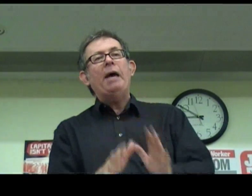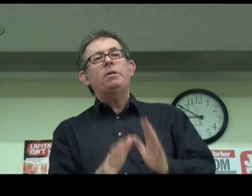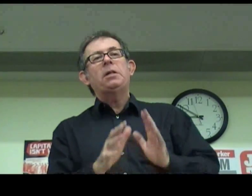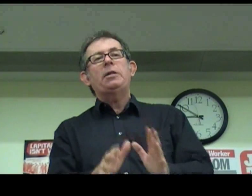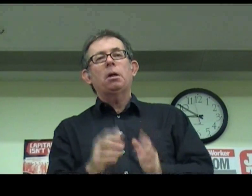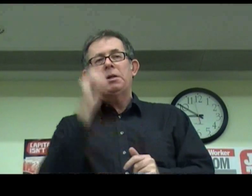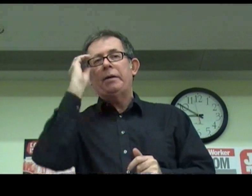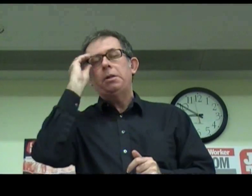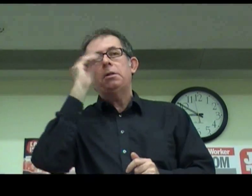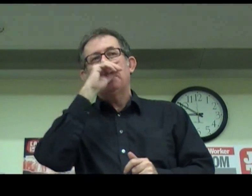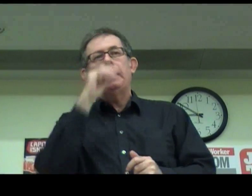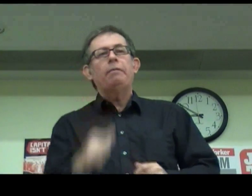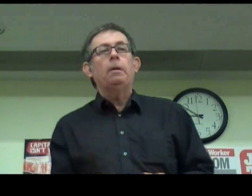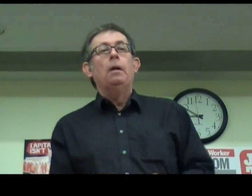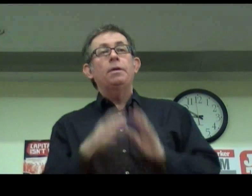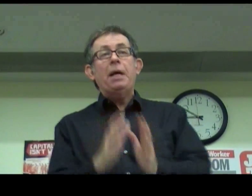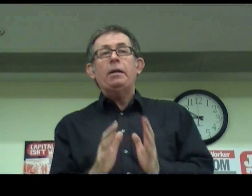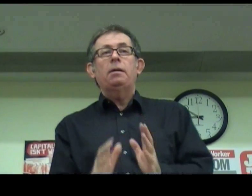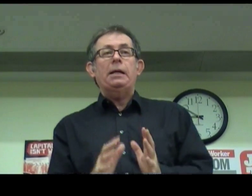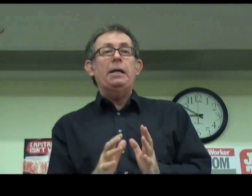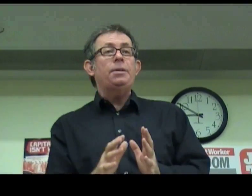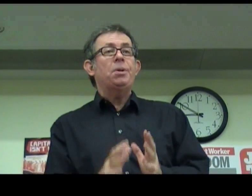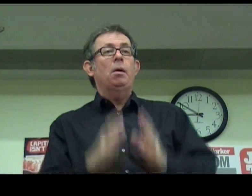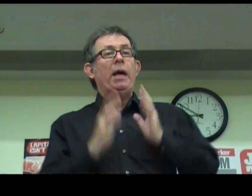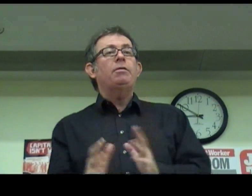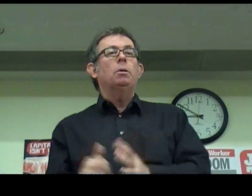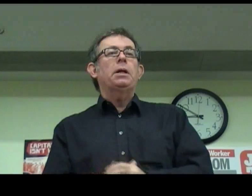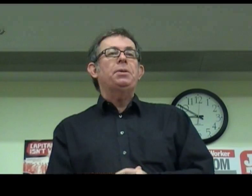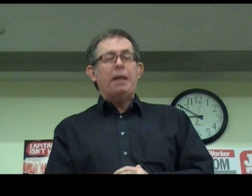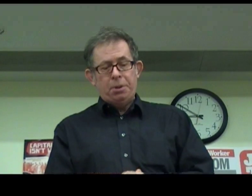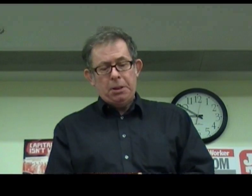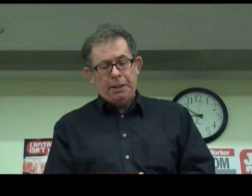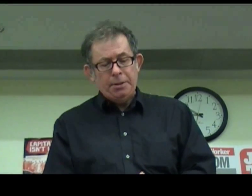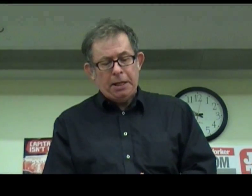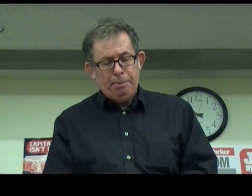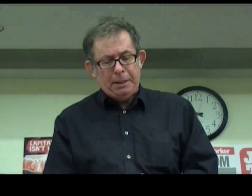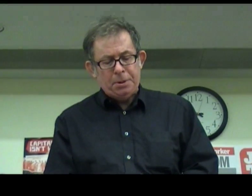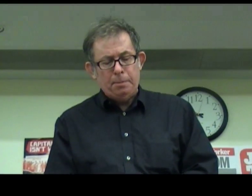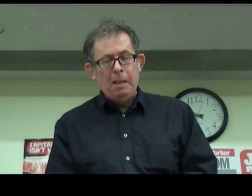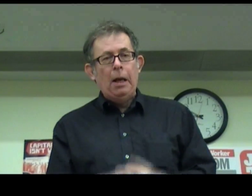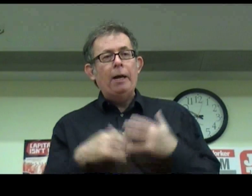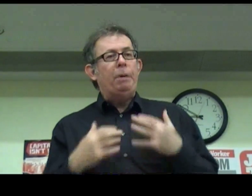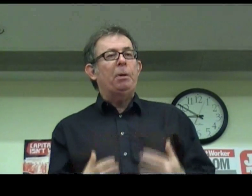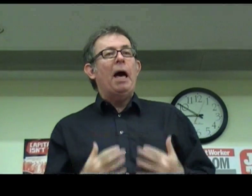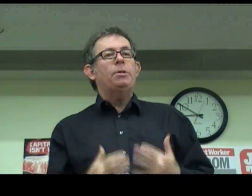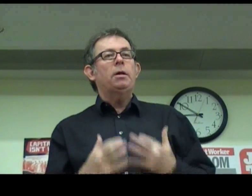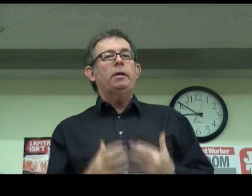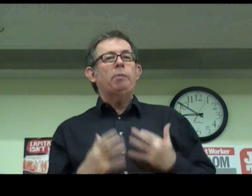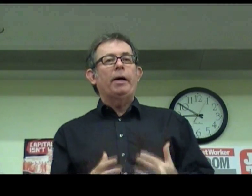have to take solidarity to a high level. The second thing is we have to organise against capitalism. And people are absolutely right.